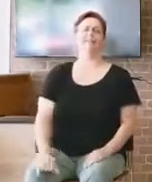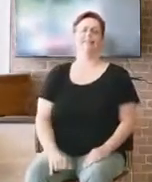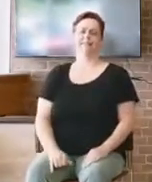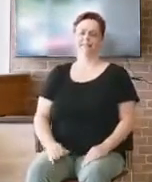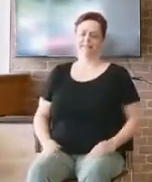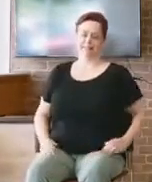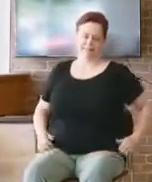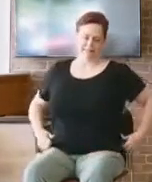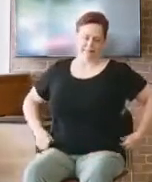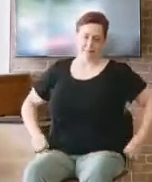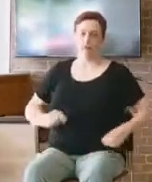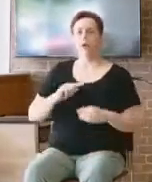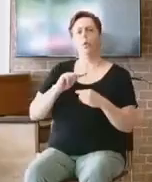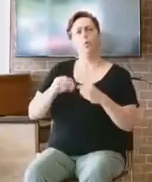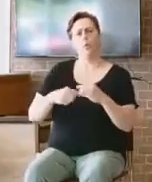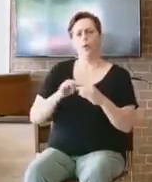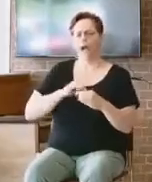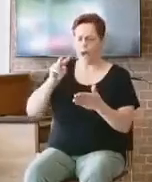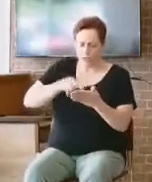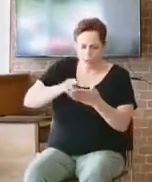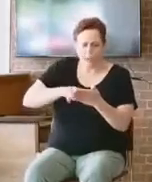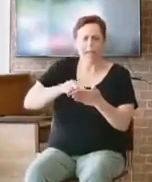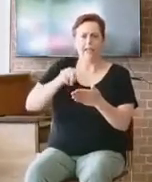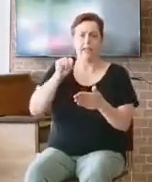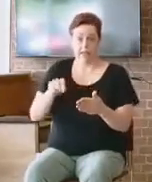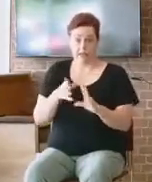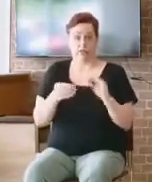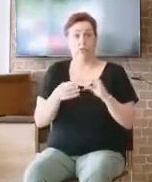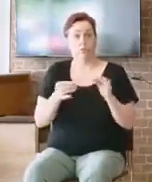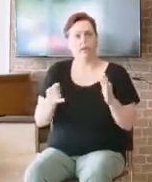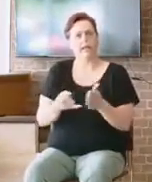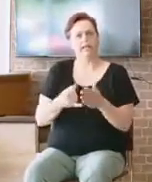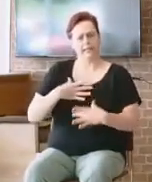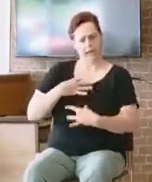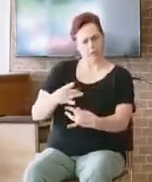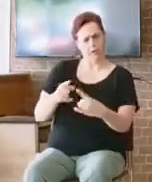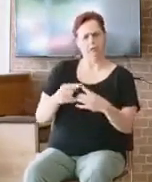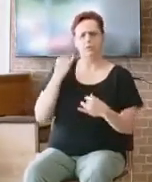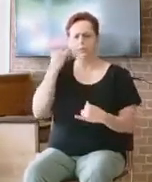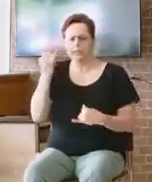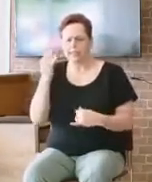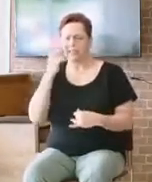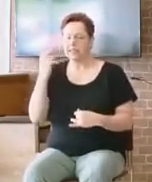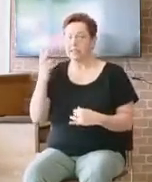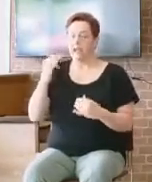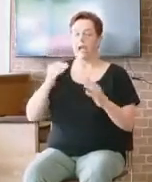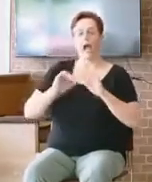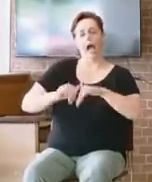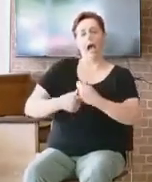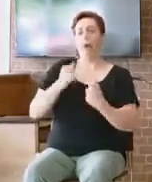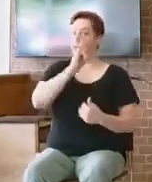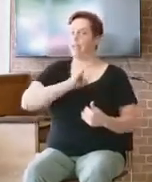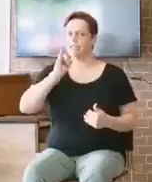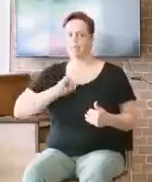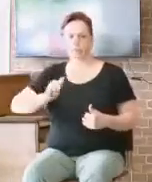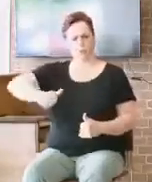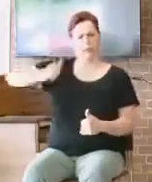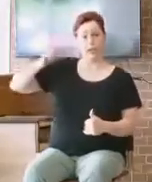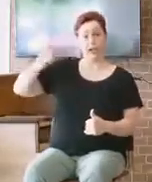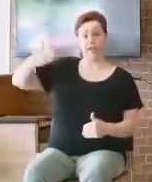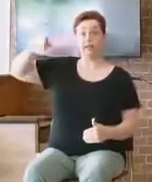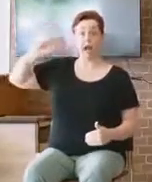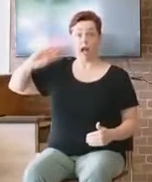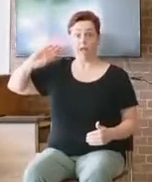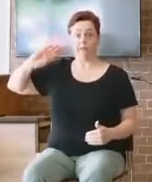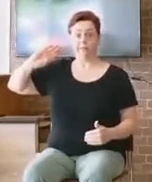So when I read this, it's very interesting to see how Israel rejected God. But in a sense, in Israel's